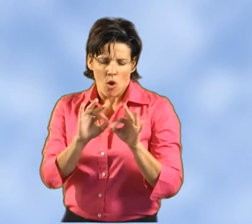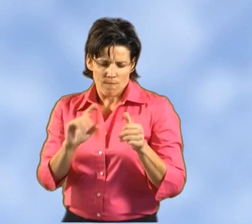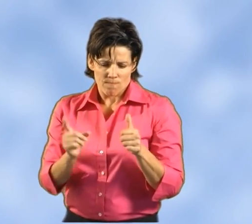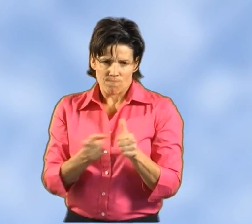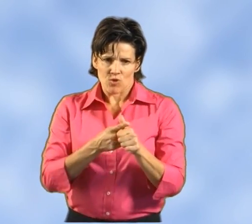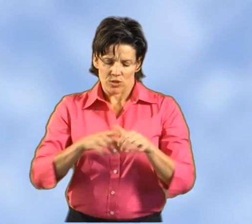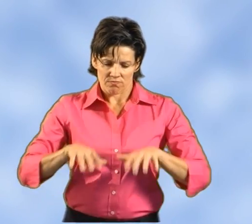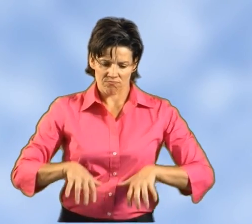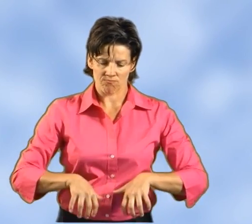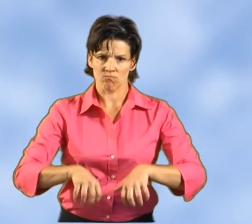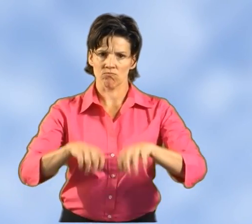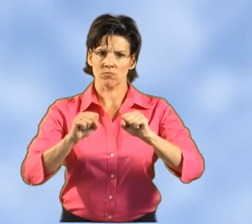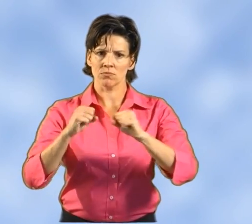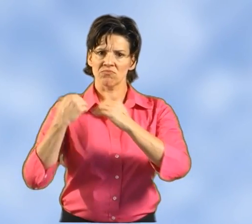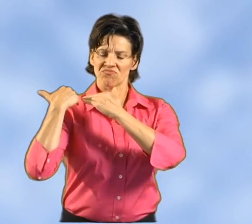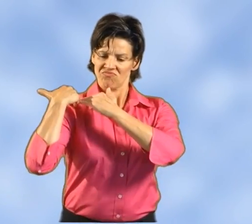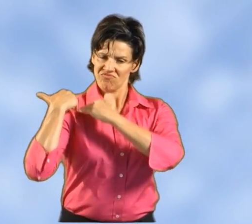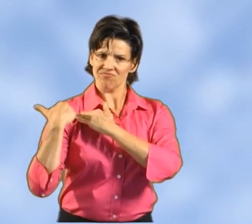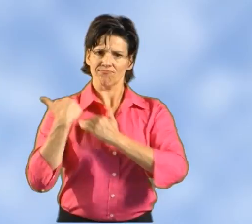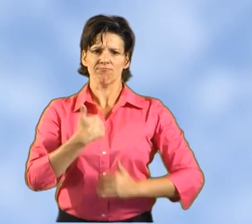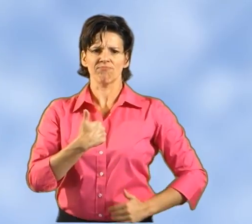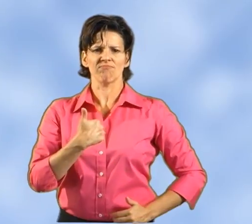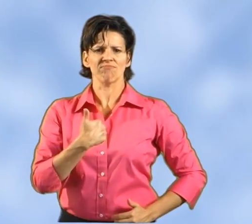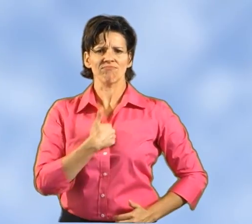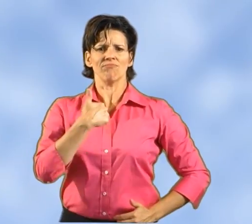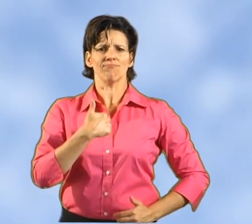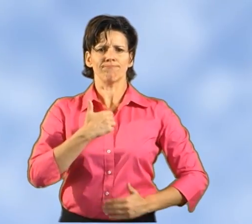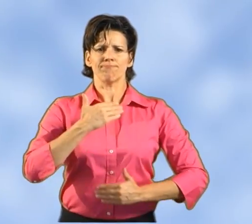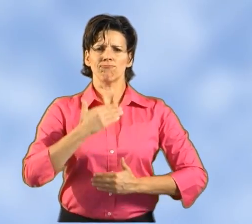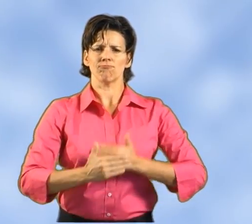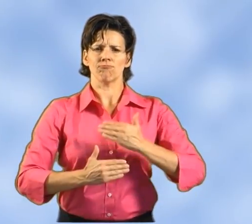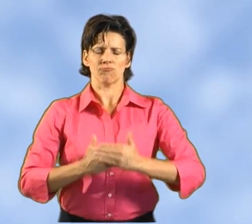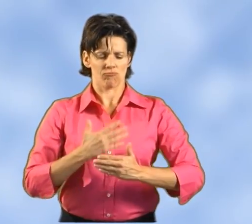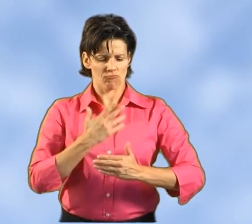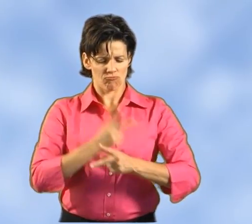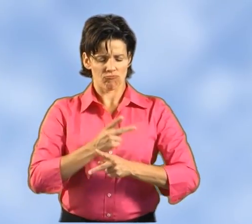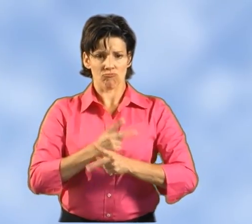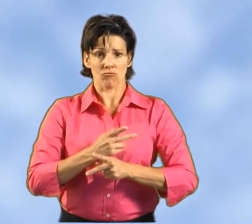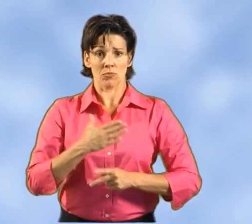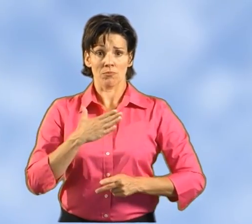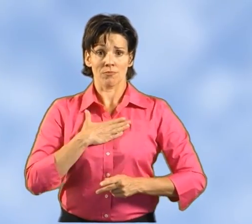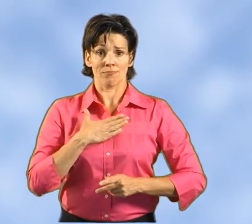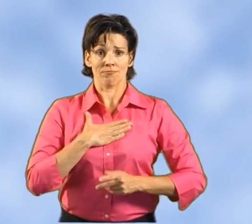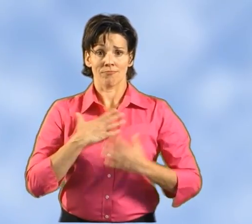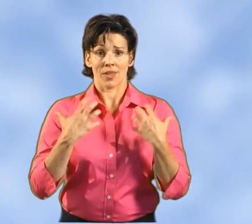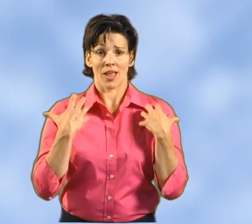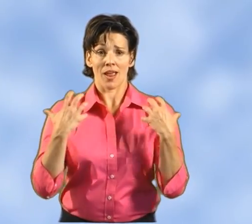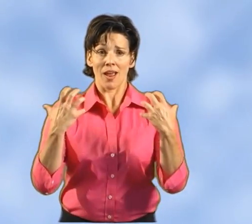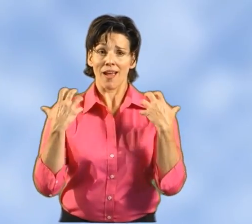This is an important step in taking charge of our own health,